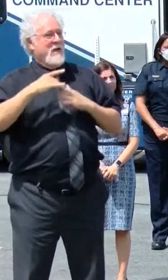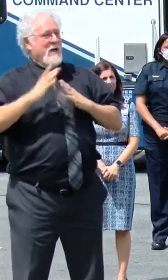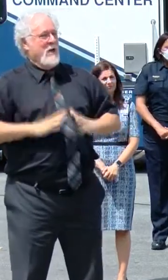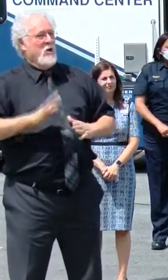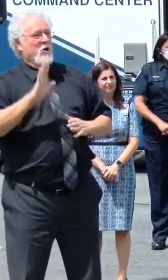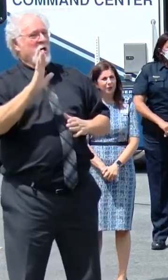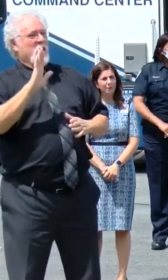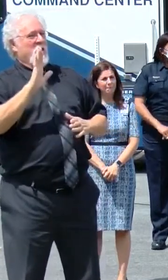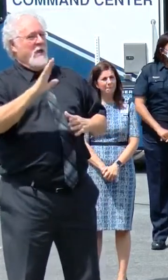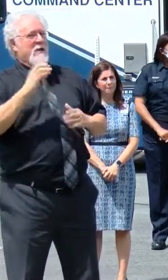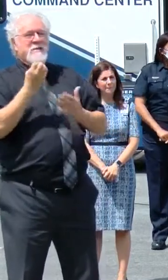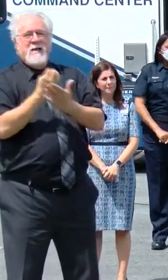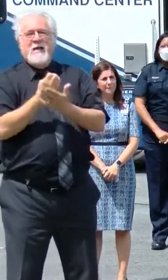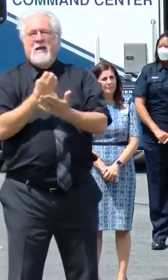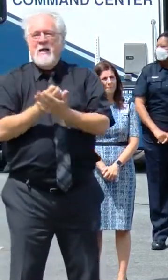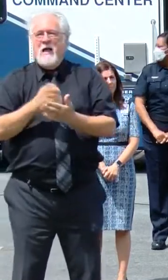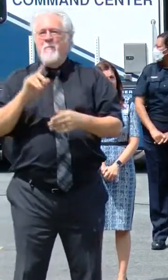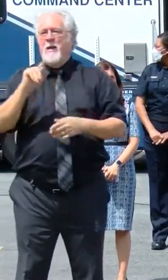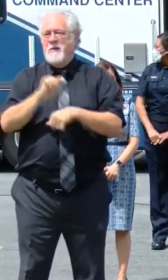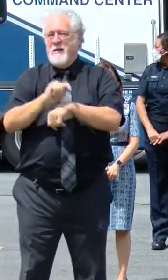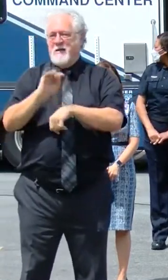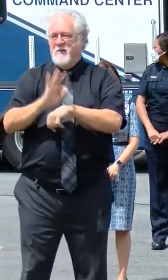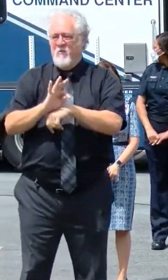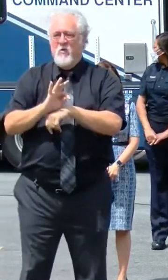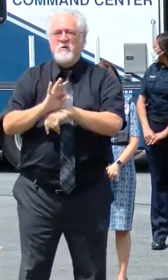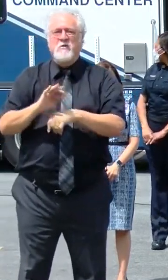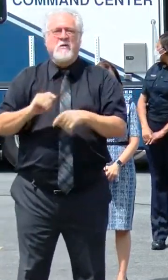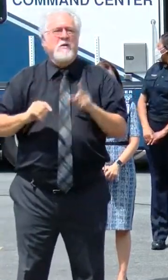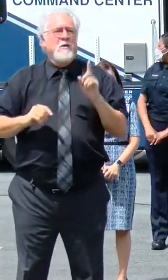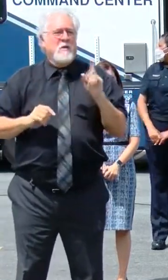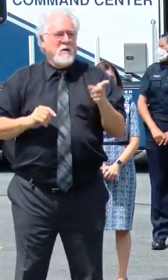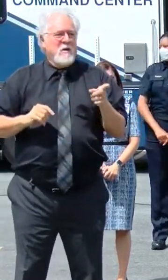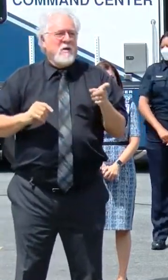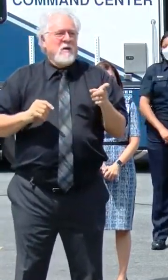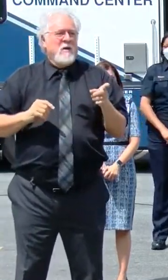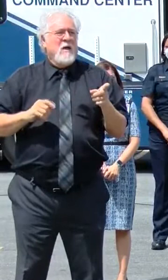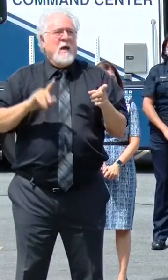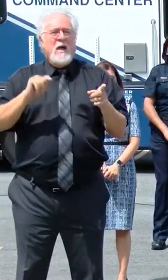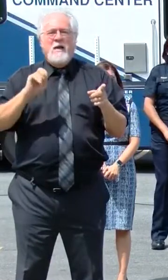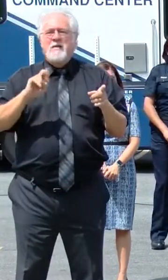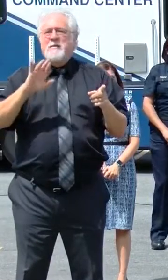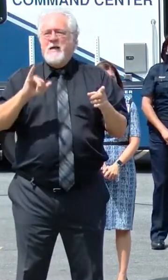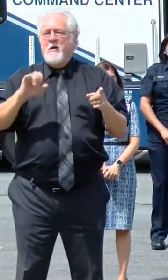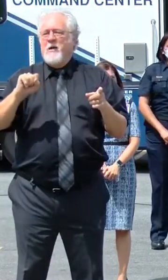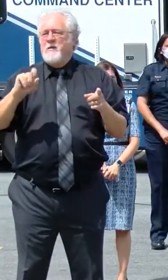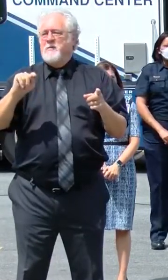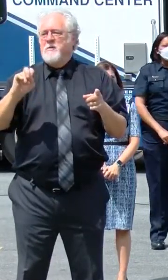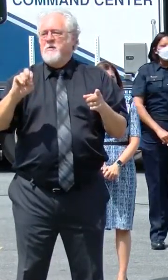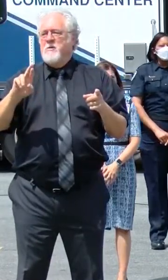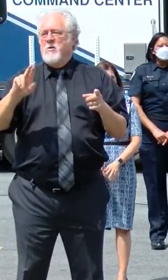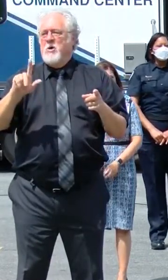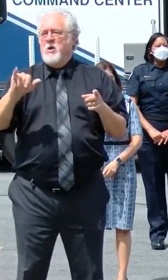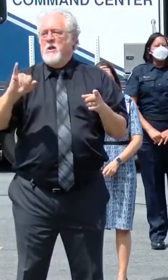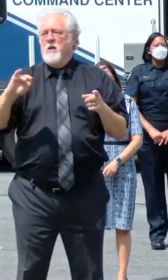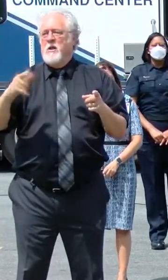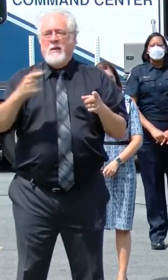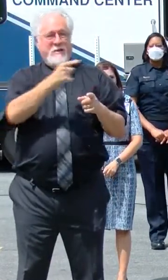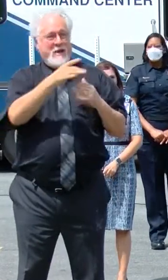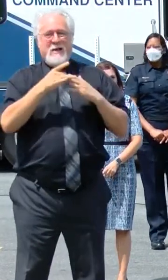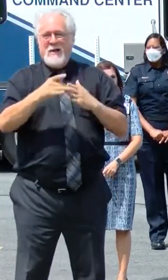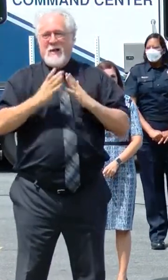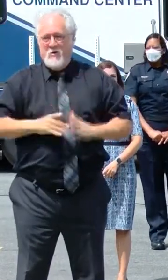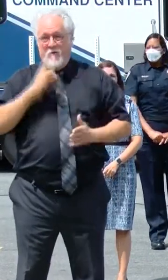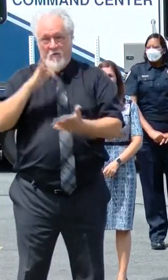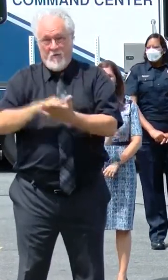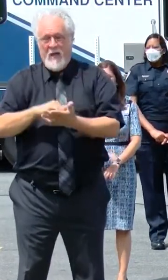economic task force, Terry Sterling, who is here, one of the leaders in